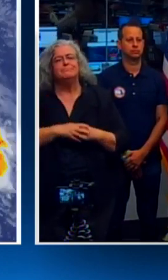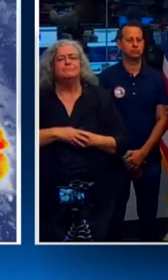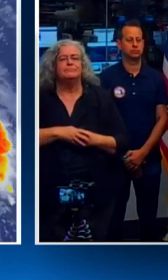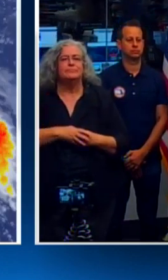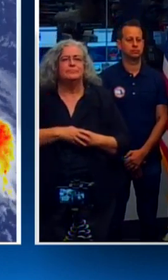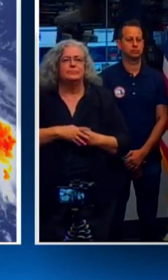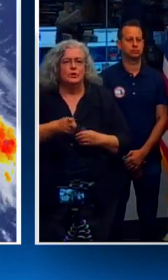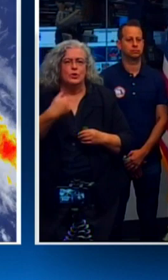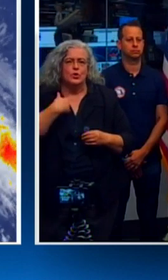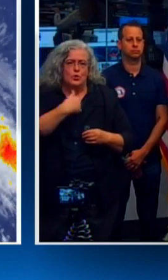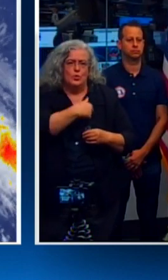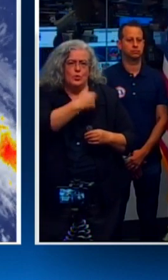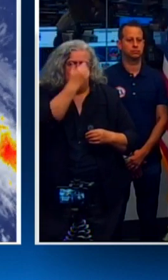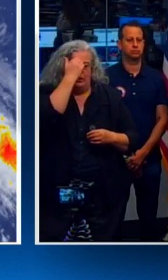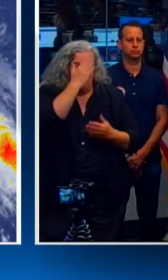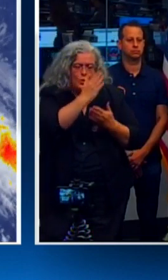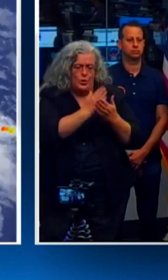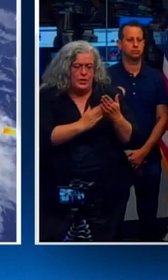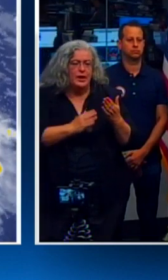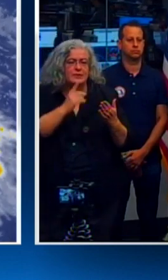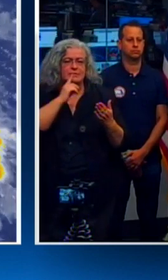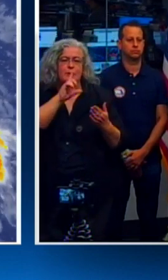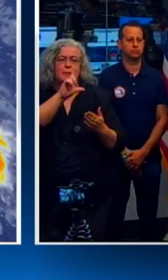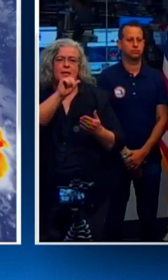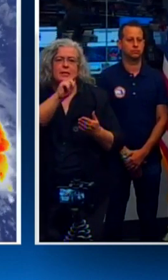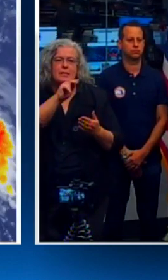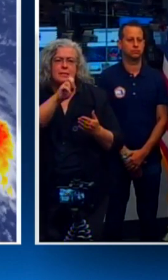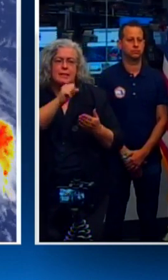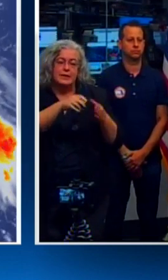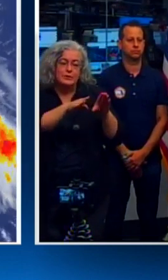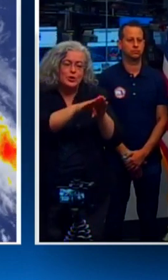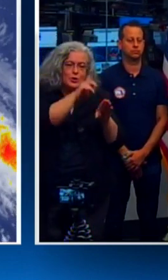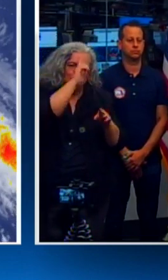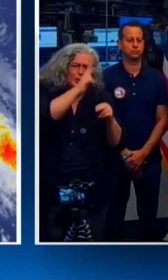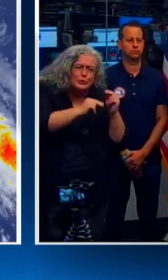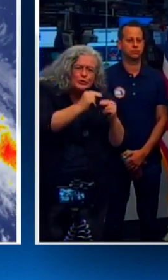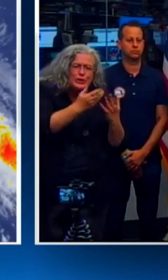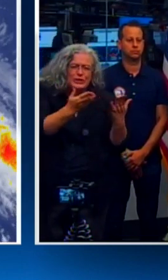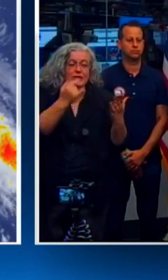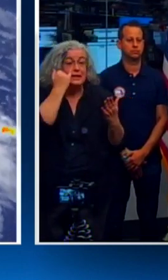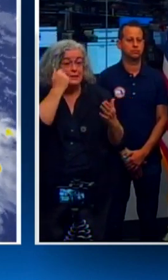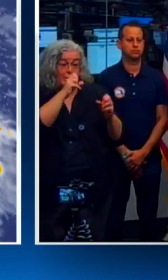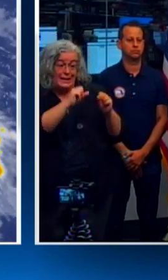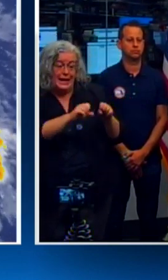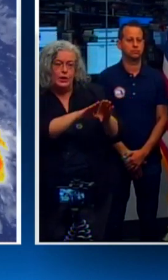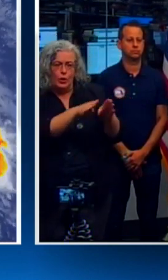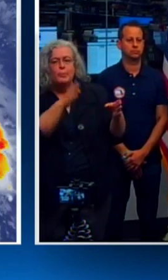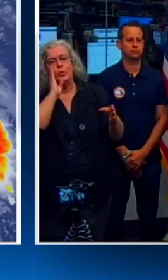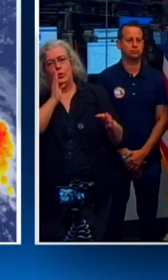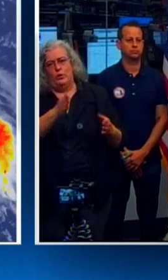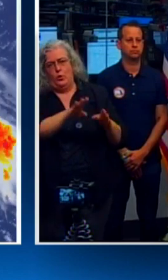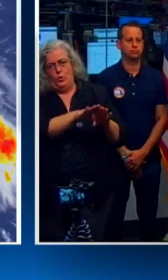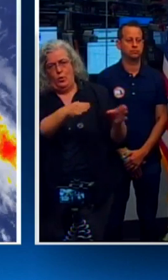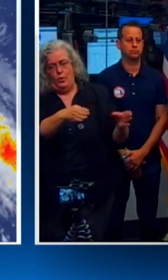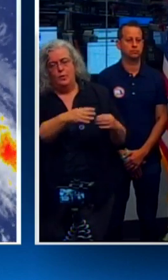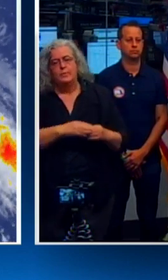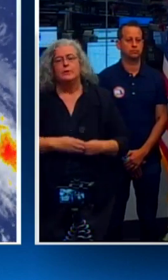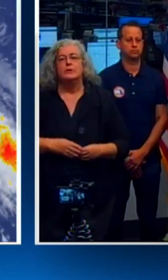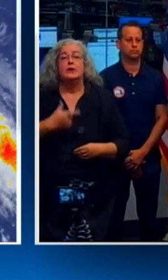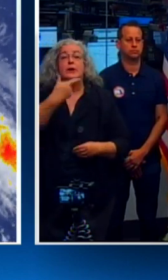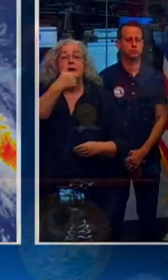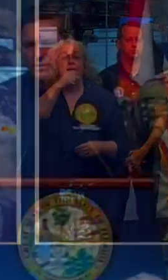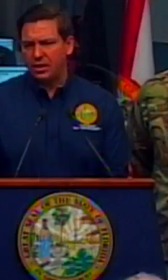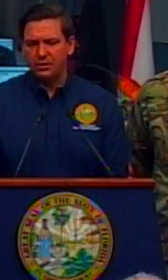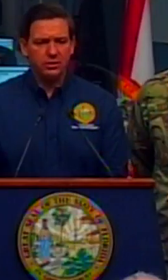reduce capacity throughout the state are being opened to deal with the storm. Fuel is an issue. There's